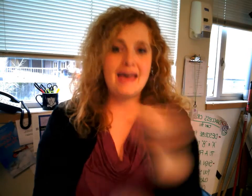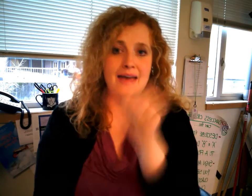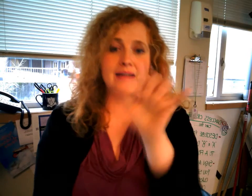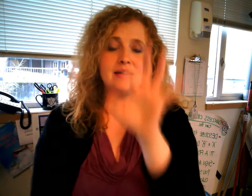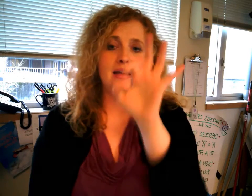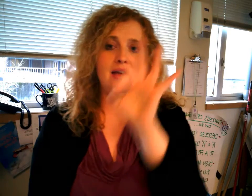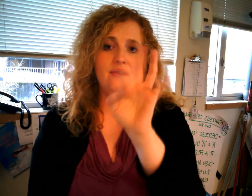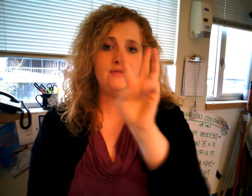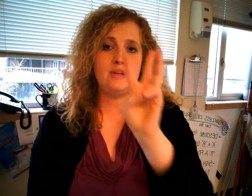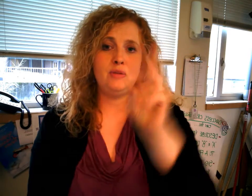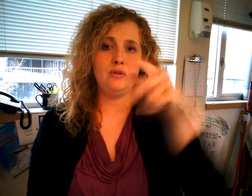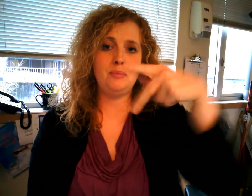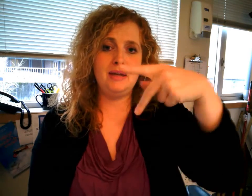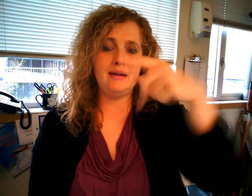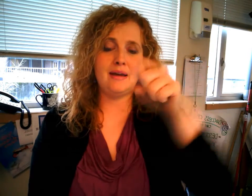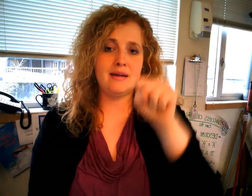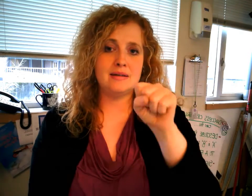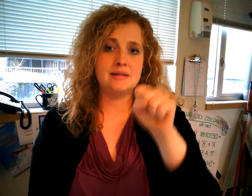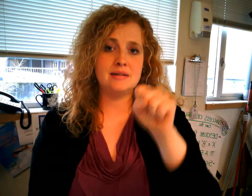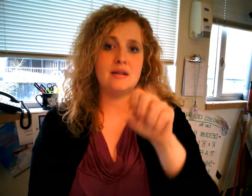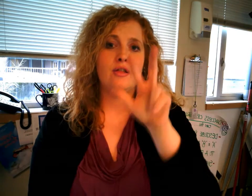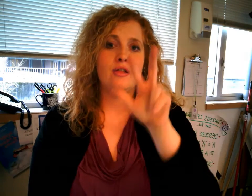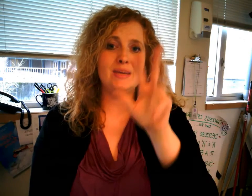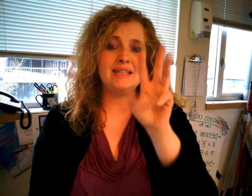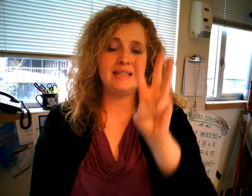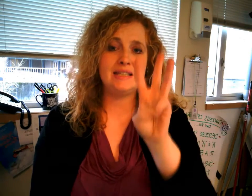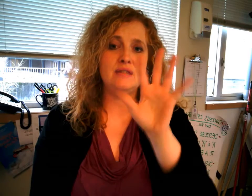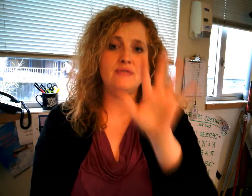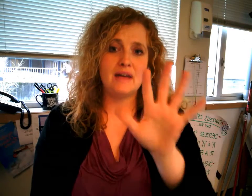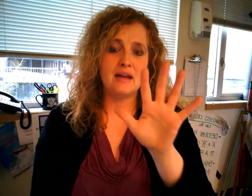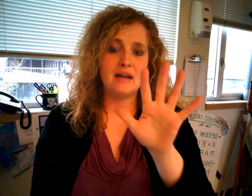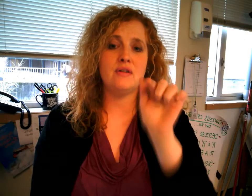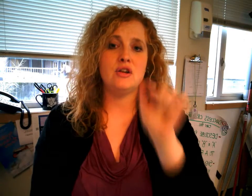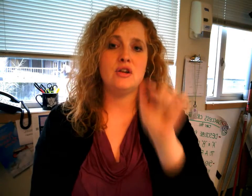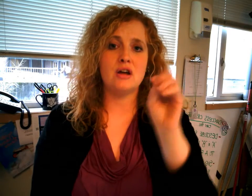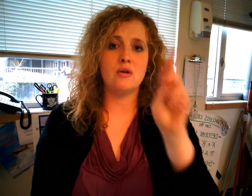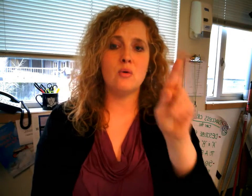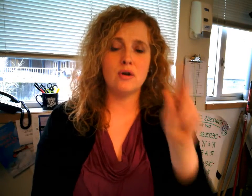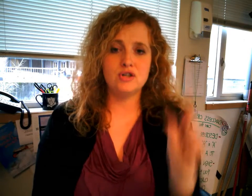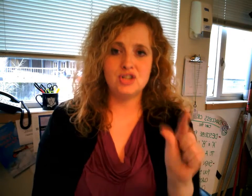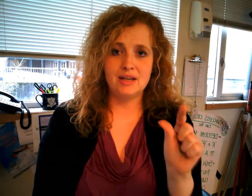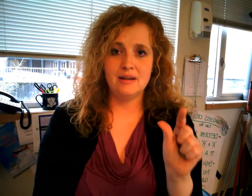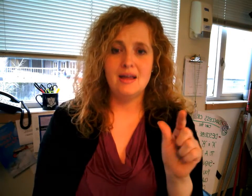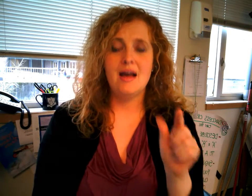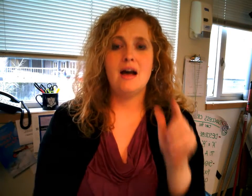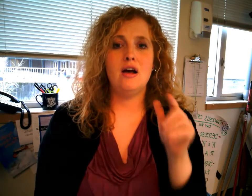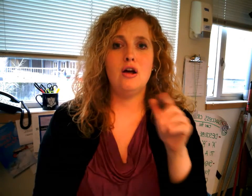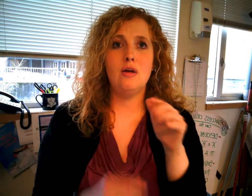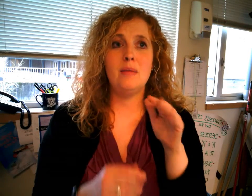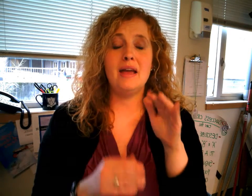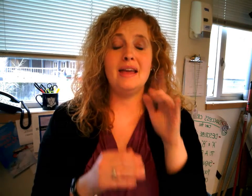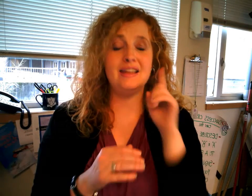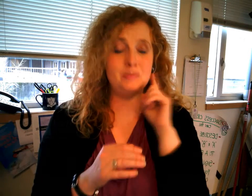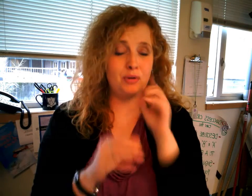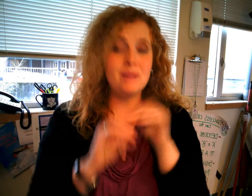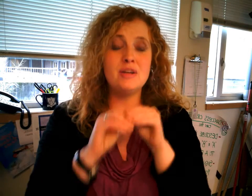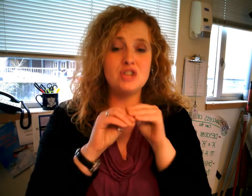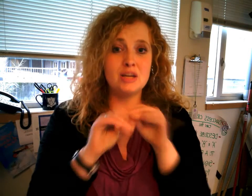fwps365.org um it's pretty much going to be